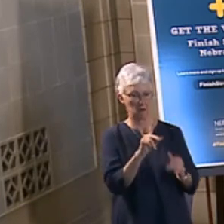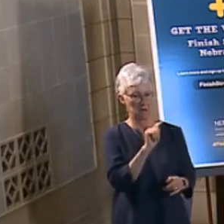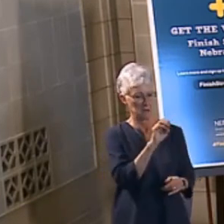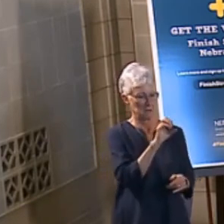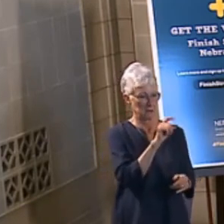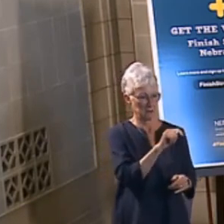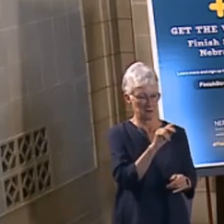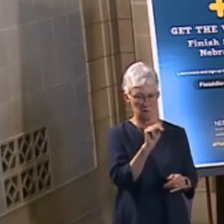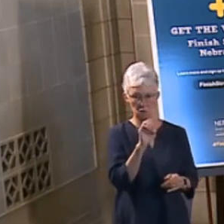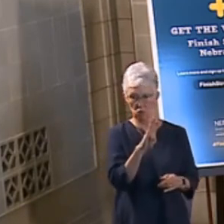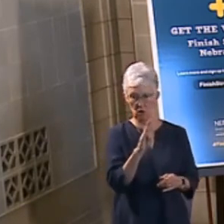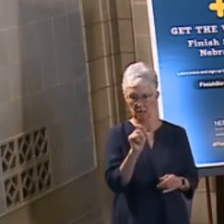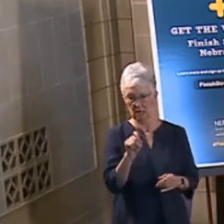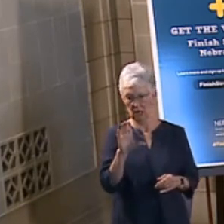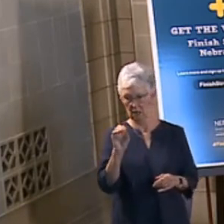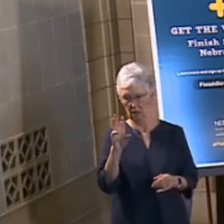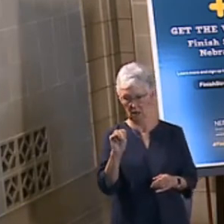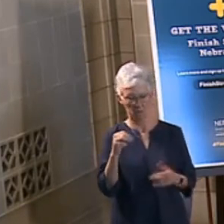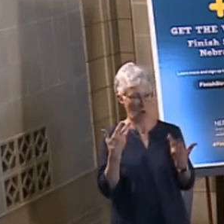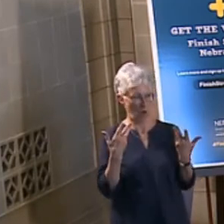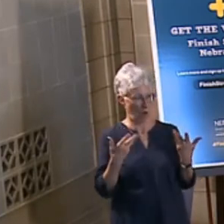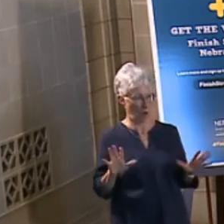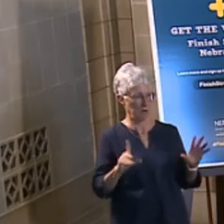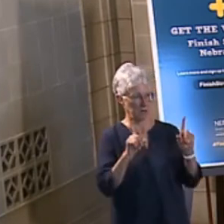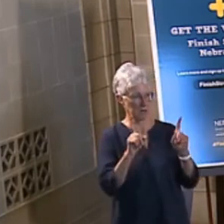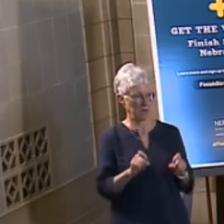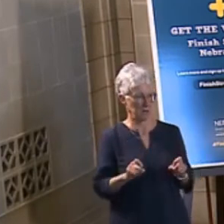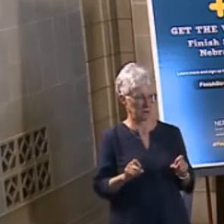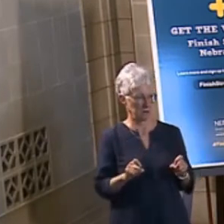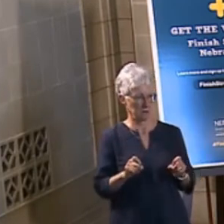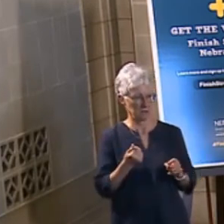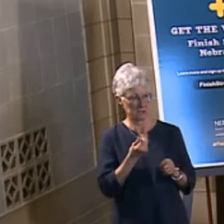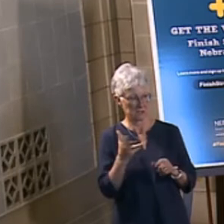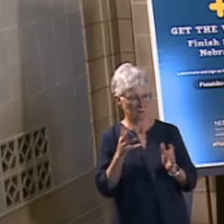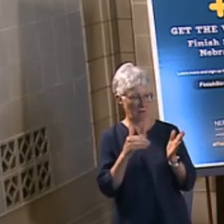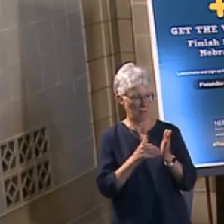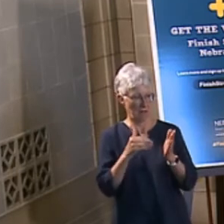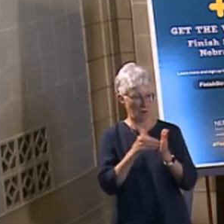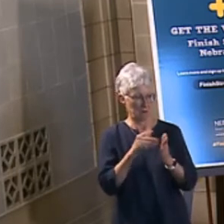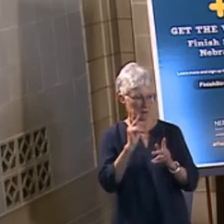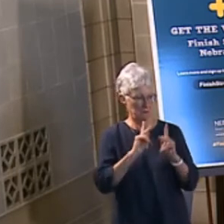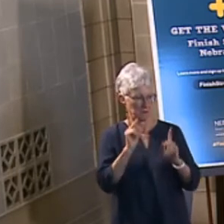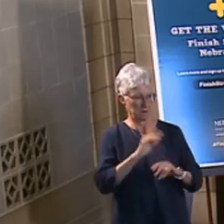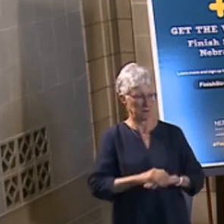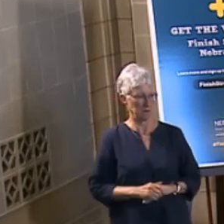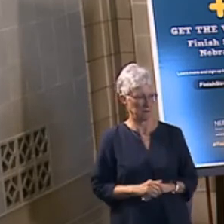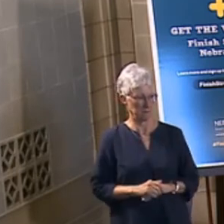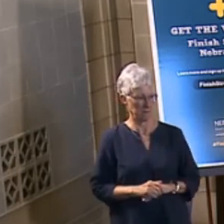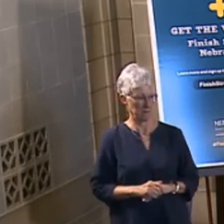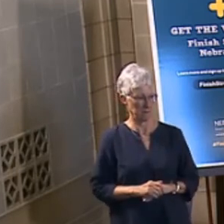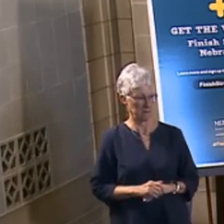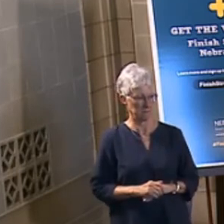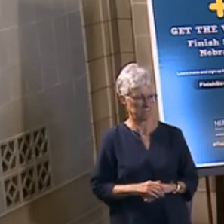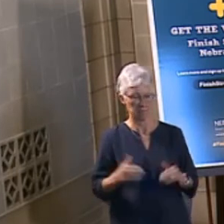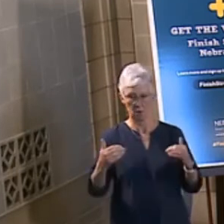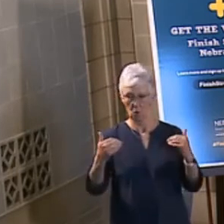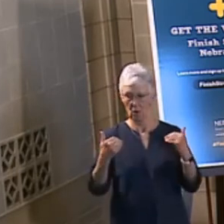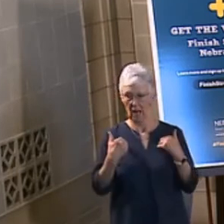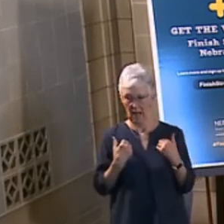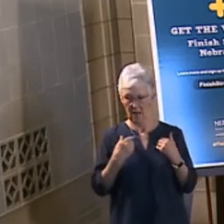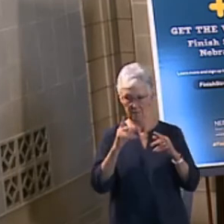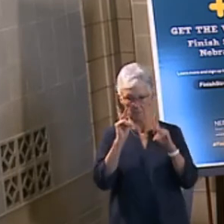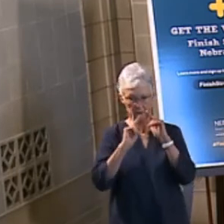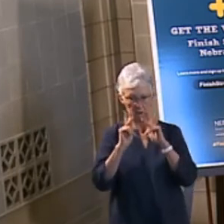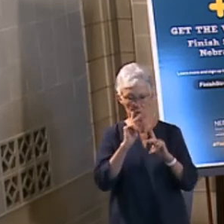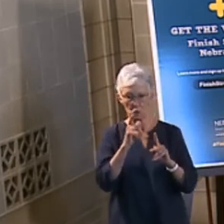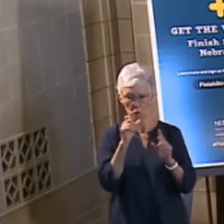We've tested 730,000 people through testnebraska.com. So, please, we have the means available to be able to get their testing. Over the